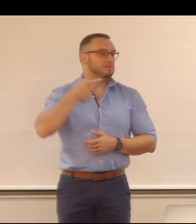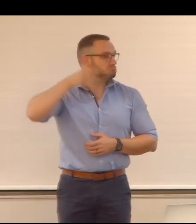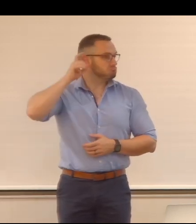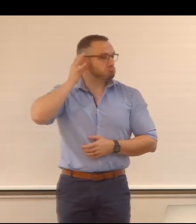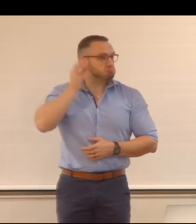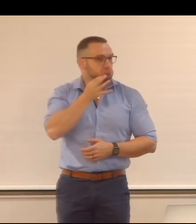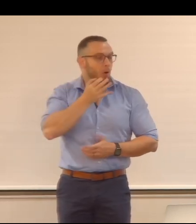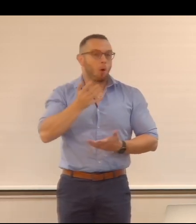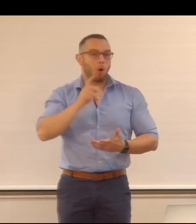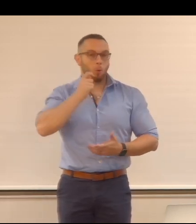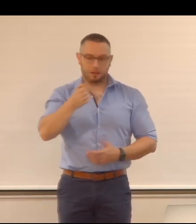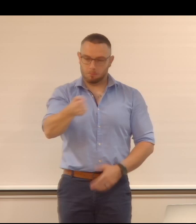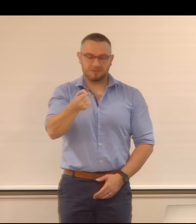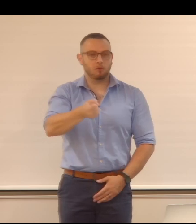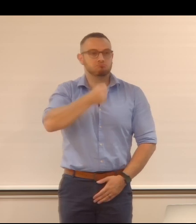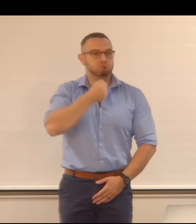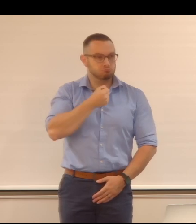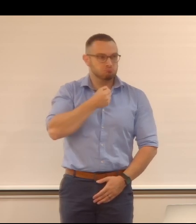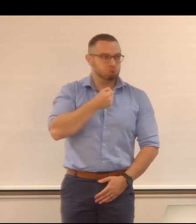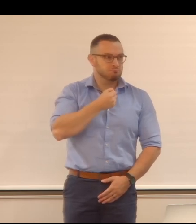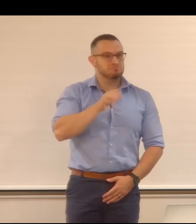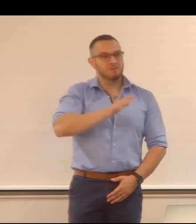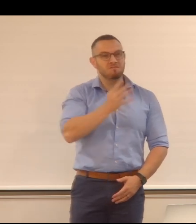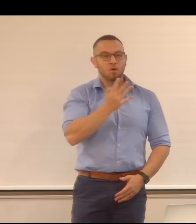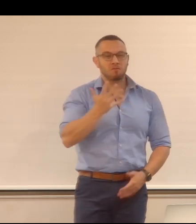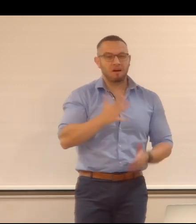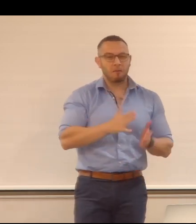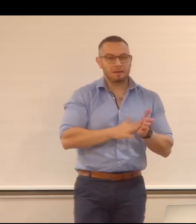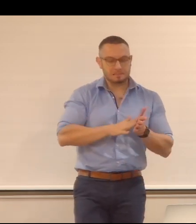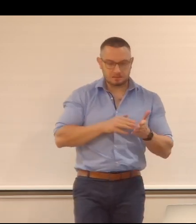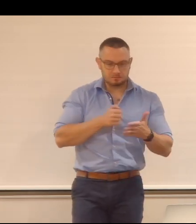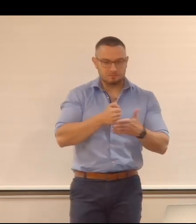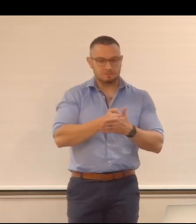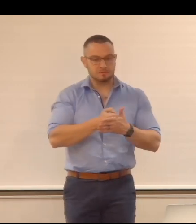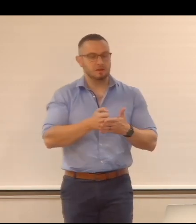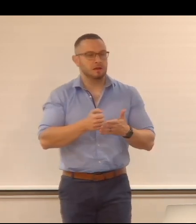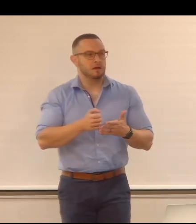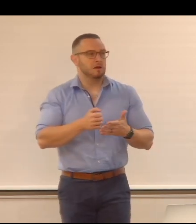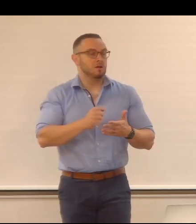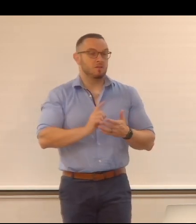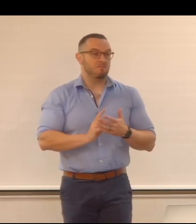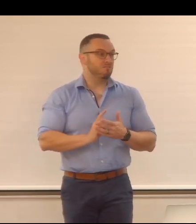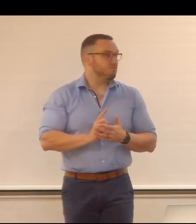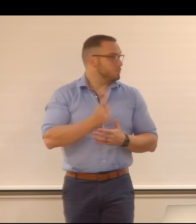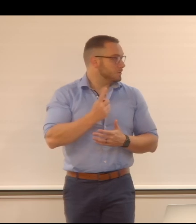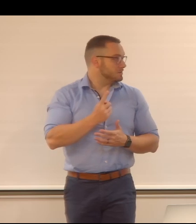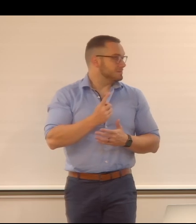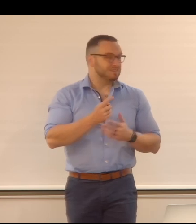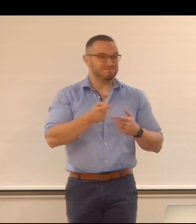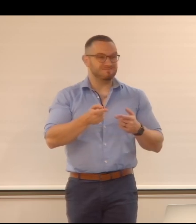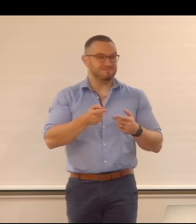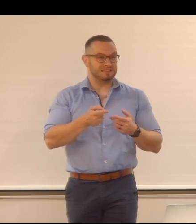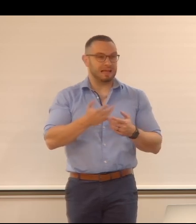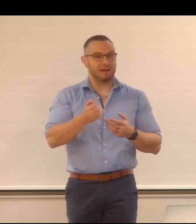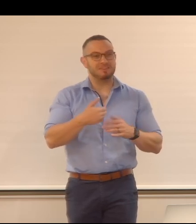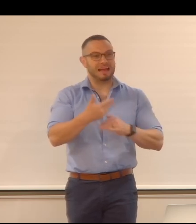Okay, they will give you some microphones. The sessions are about 45 minutes long, except for these ones, the first one. And at the end, there's a Q